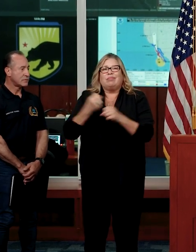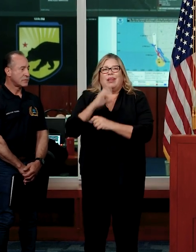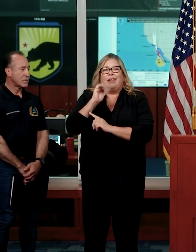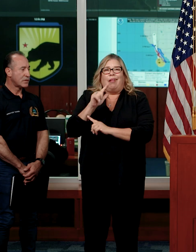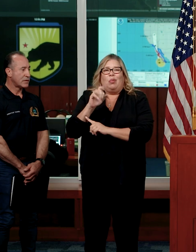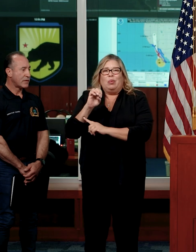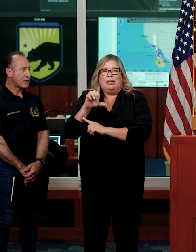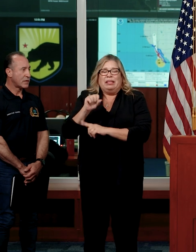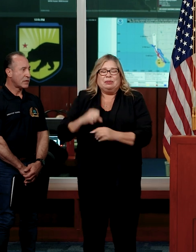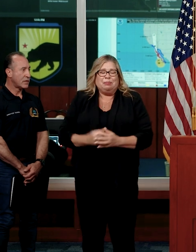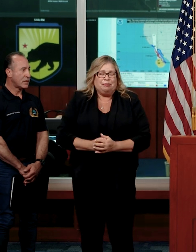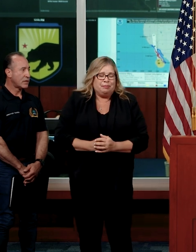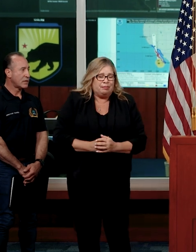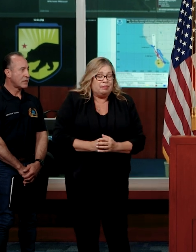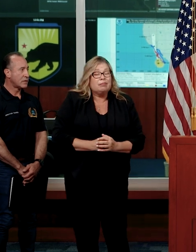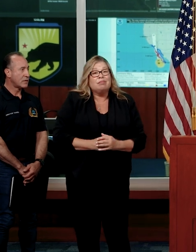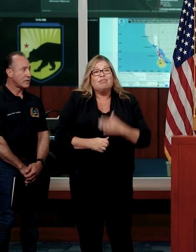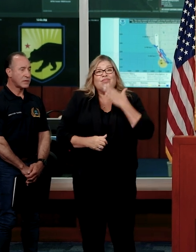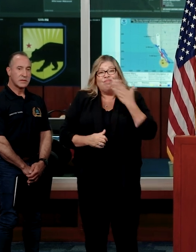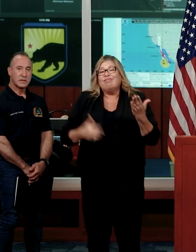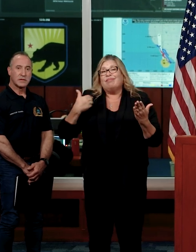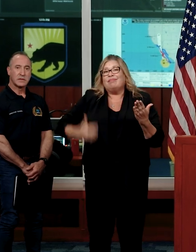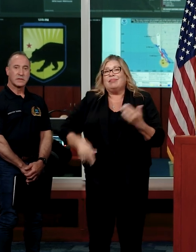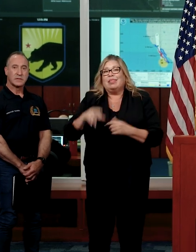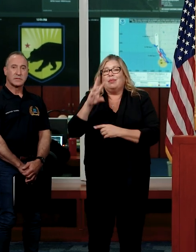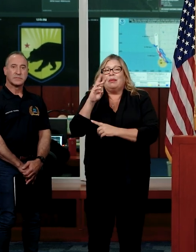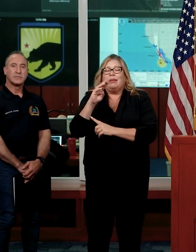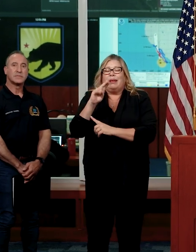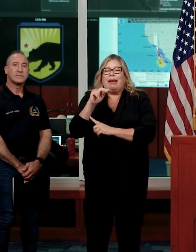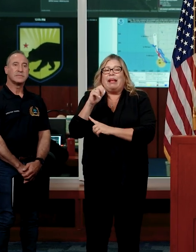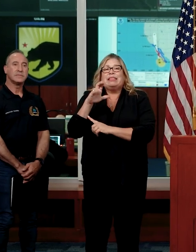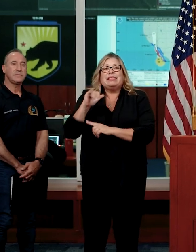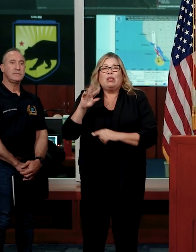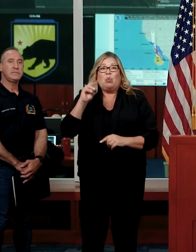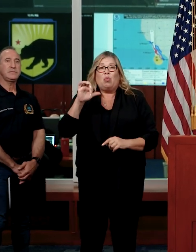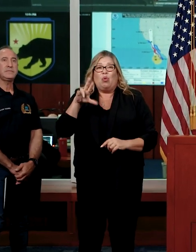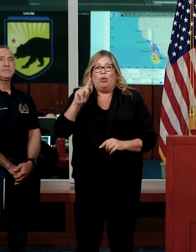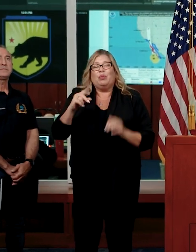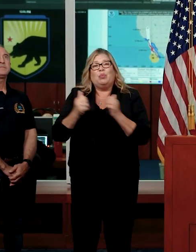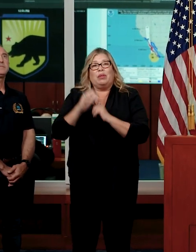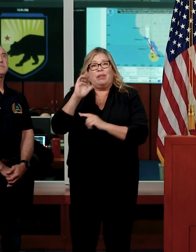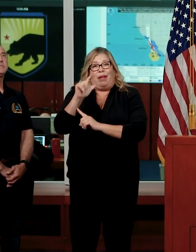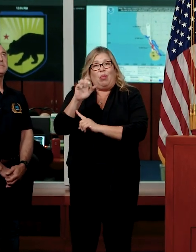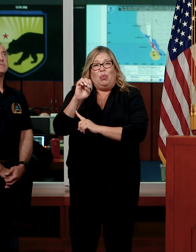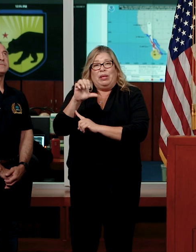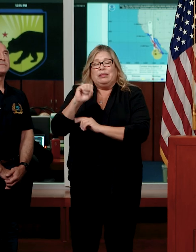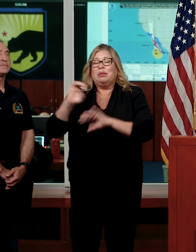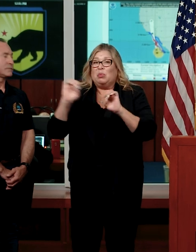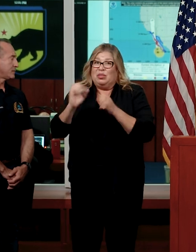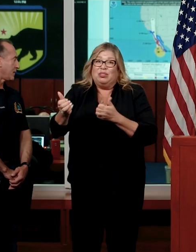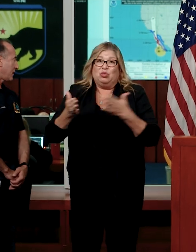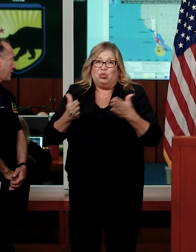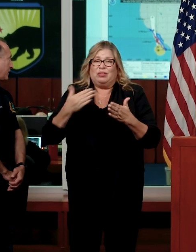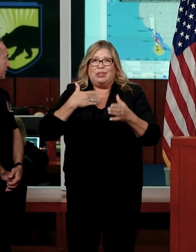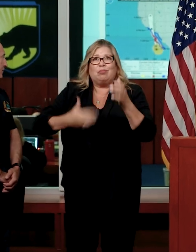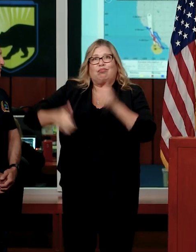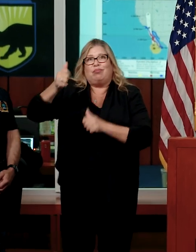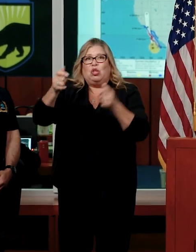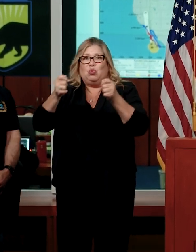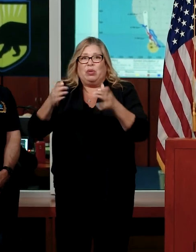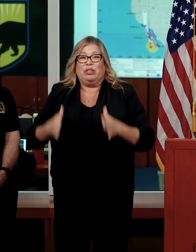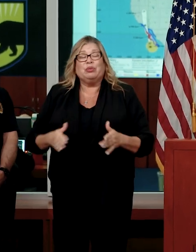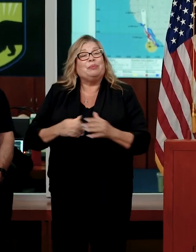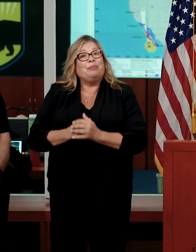Thanks, Courtney. I am Nancy Ward, Director of the California Governor's Office of Emergency Services, and we're here today because